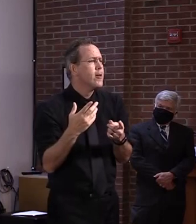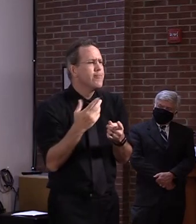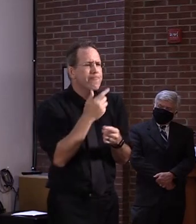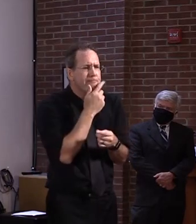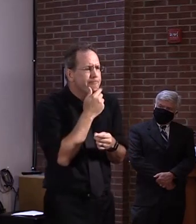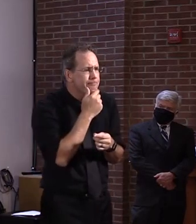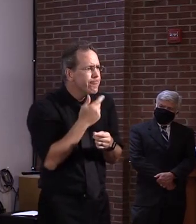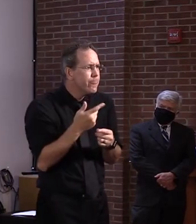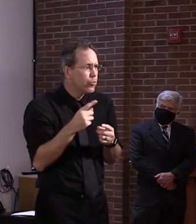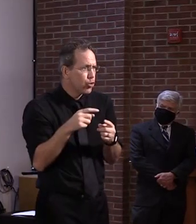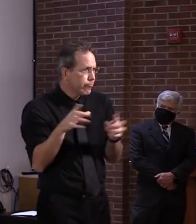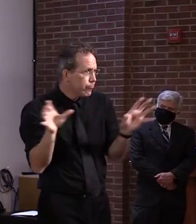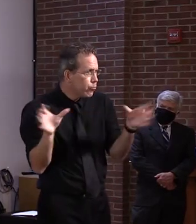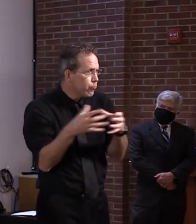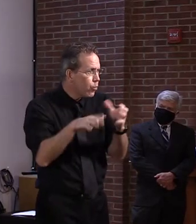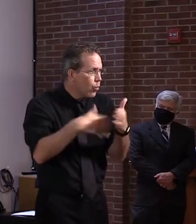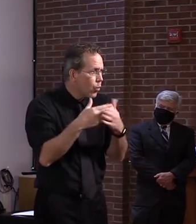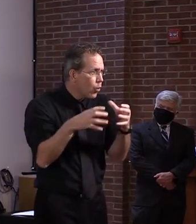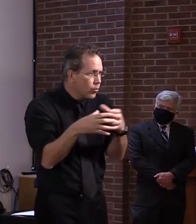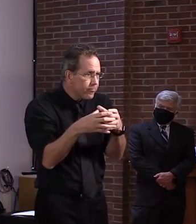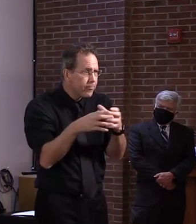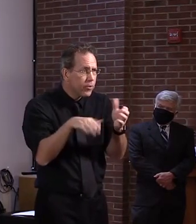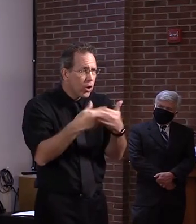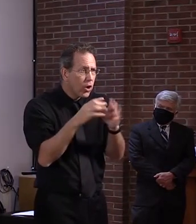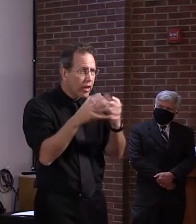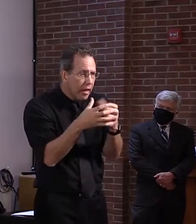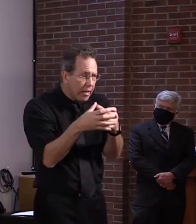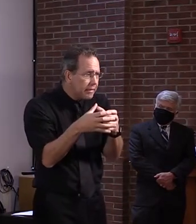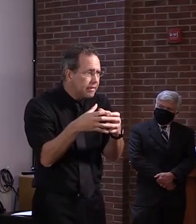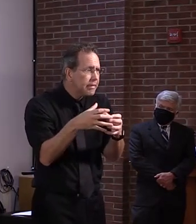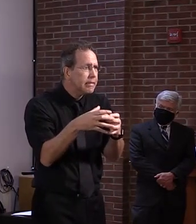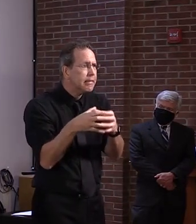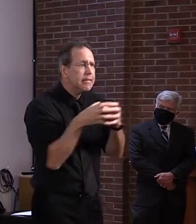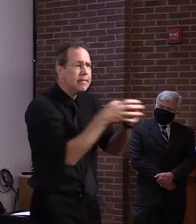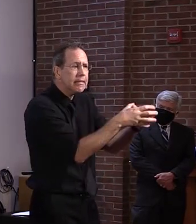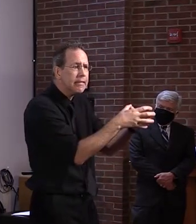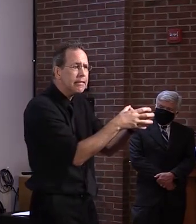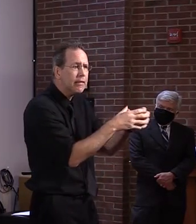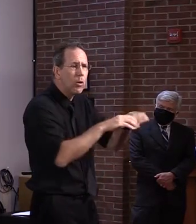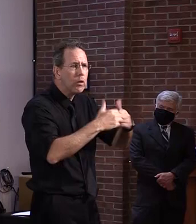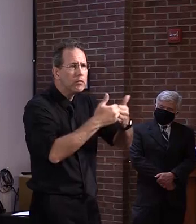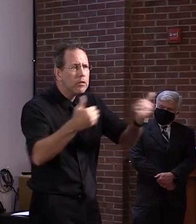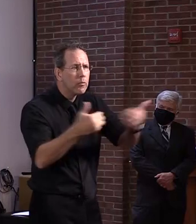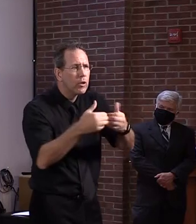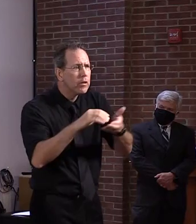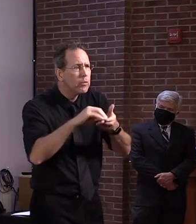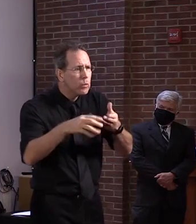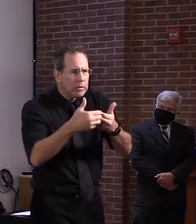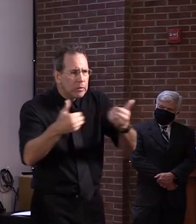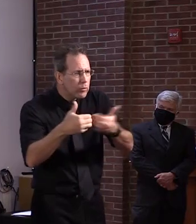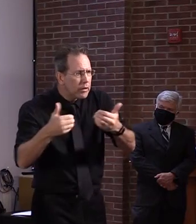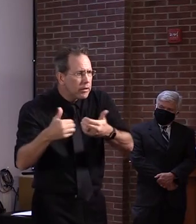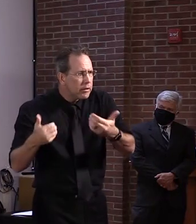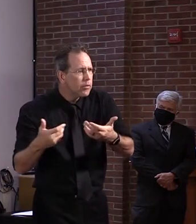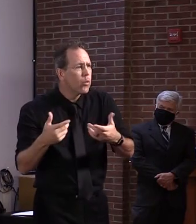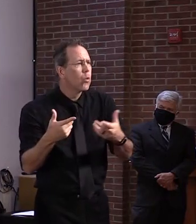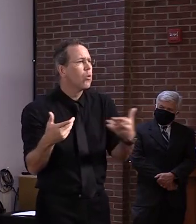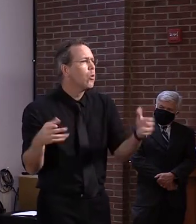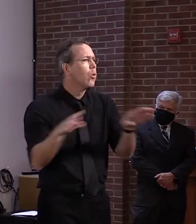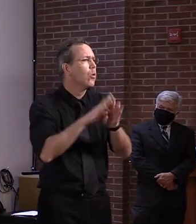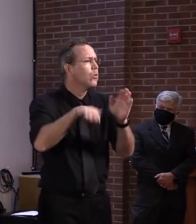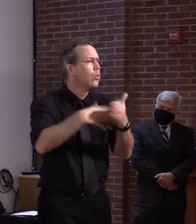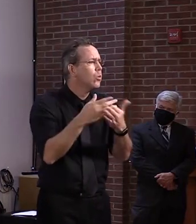classroom, whether it might be an entire school, and there are some very specific guidelines we follow, uh, to be able to